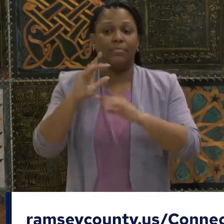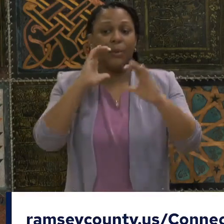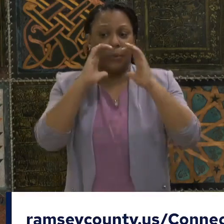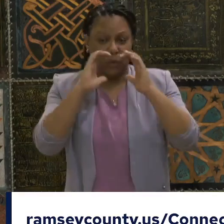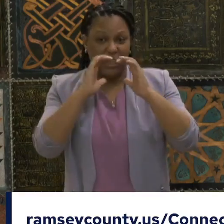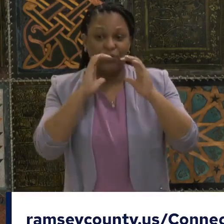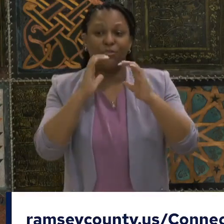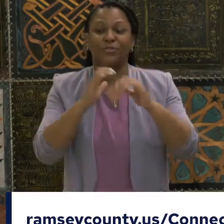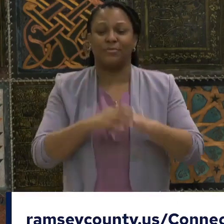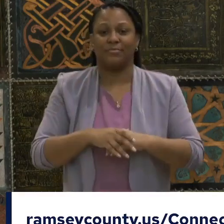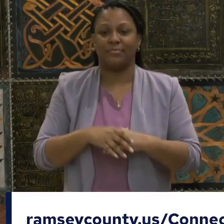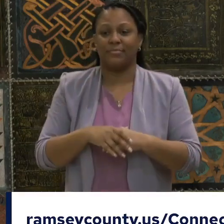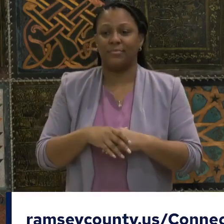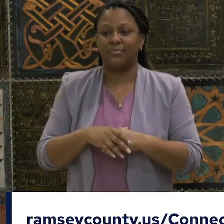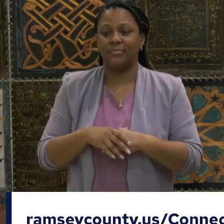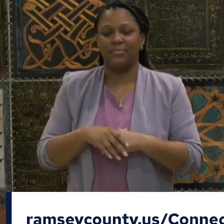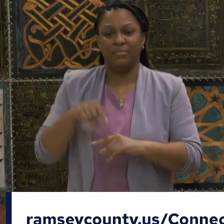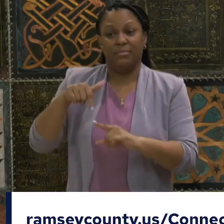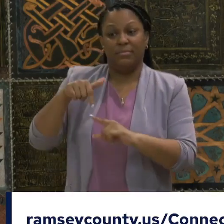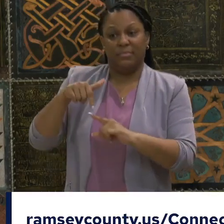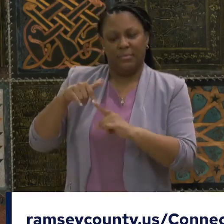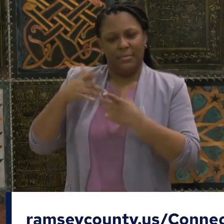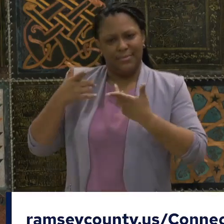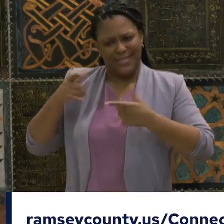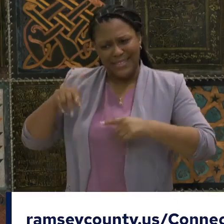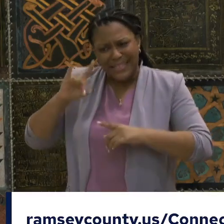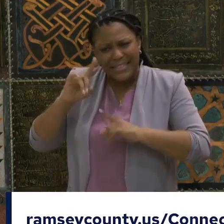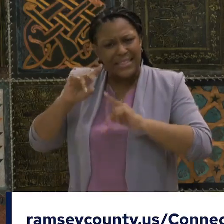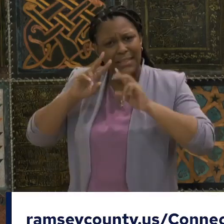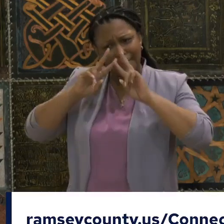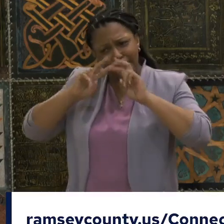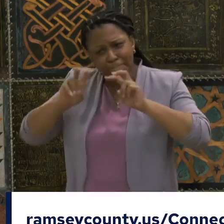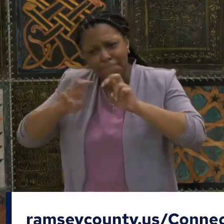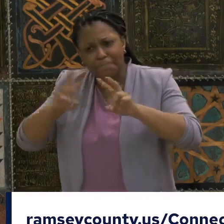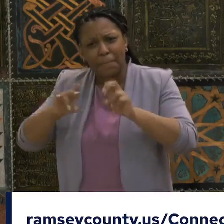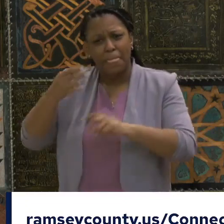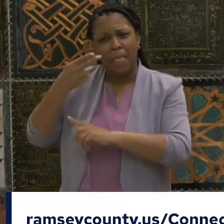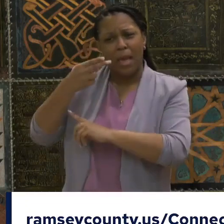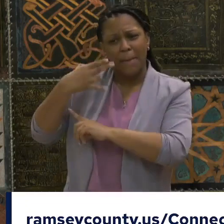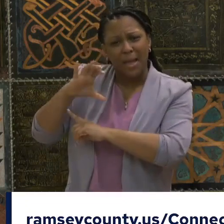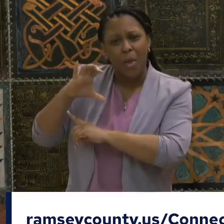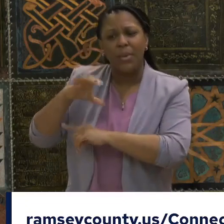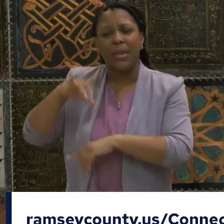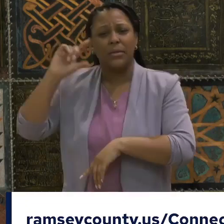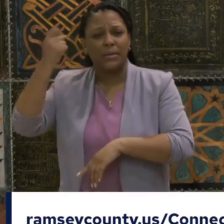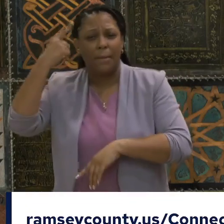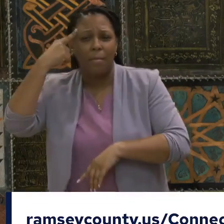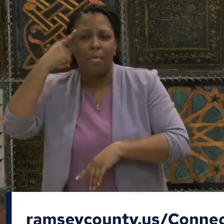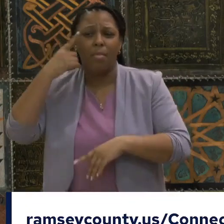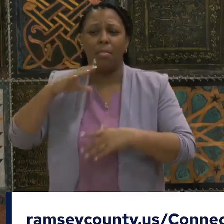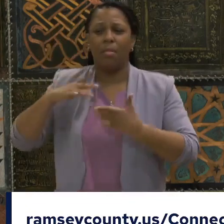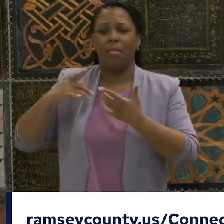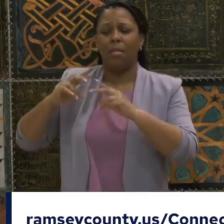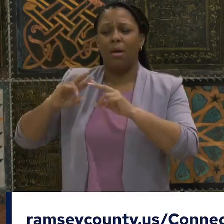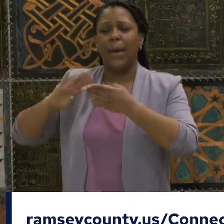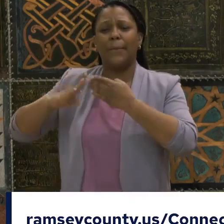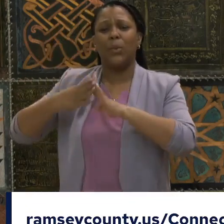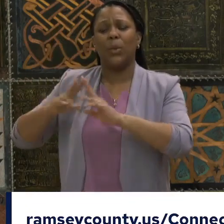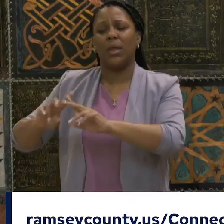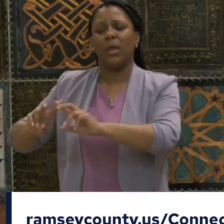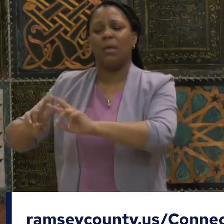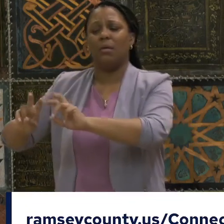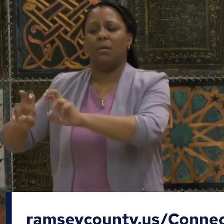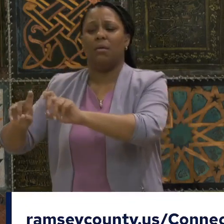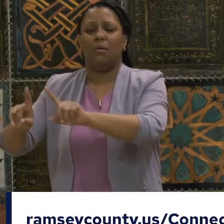experts, which examines the digital divide in Ramsey County and St. Paul from a community centered perspective. Establishing